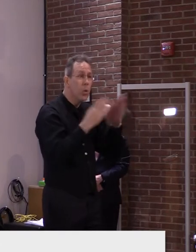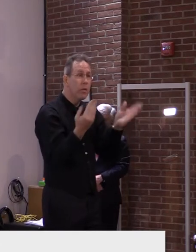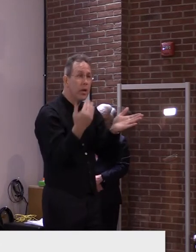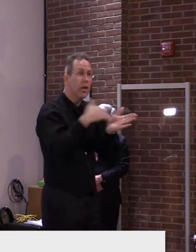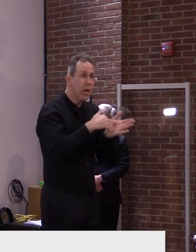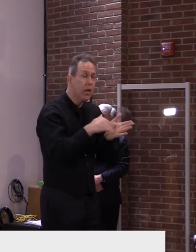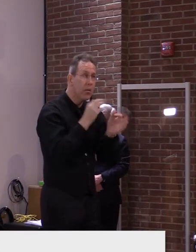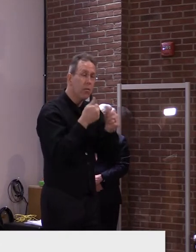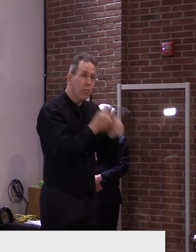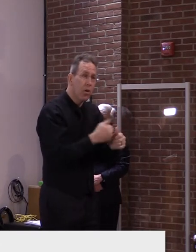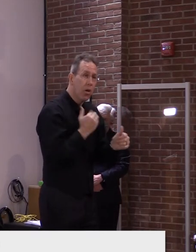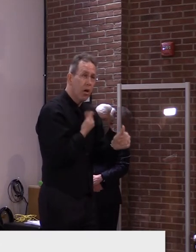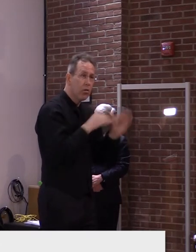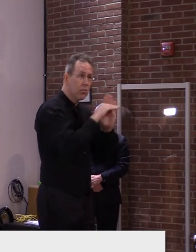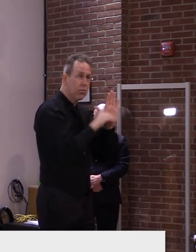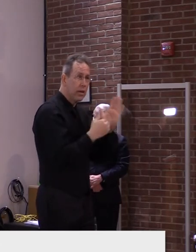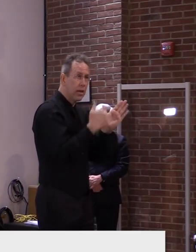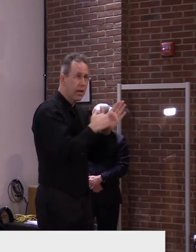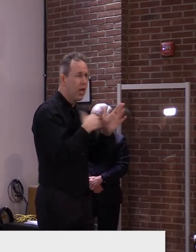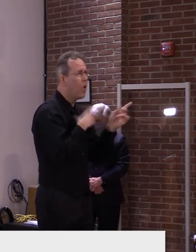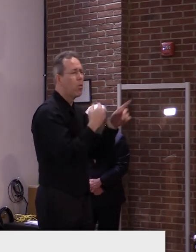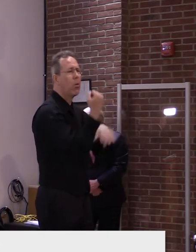We don't want to shut any businesses down.